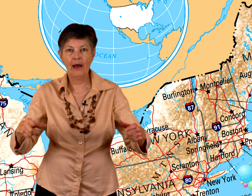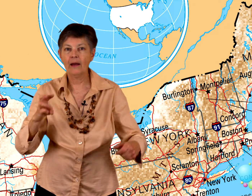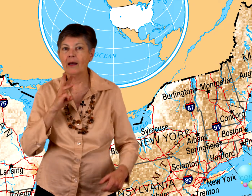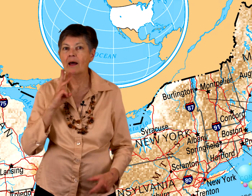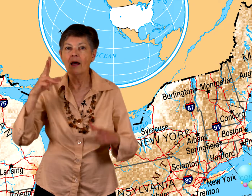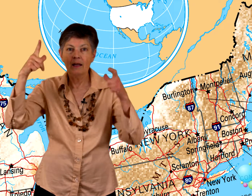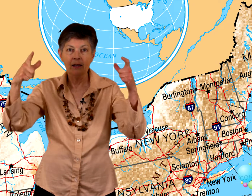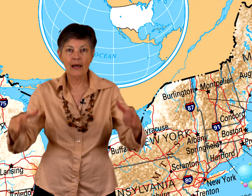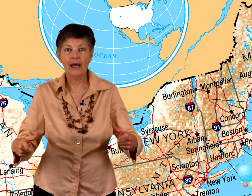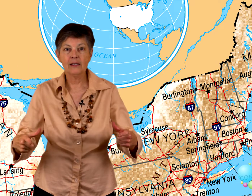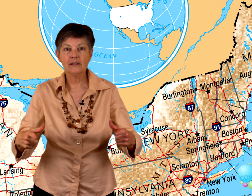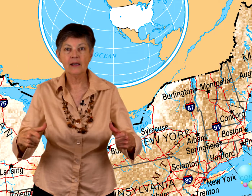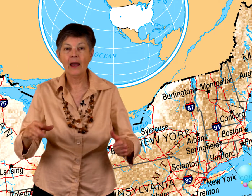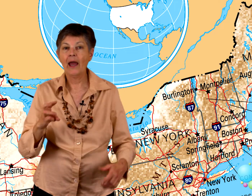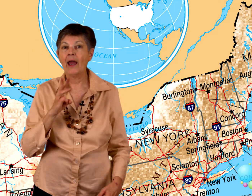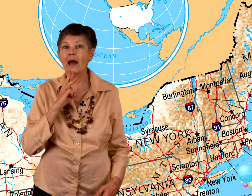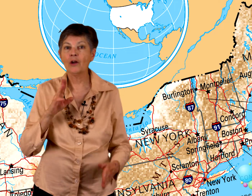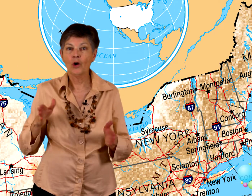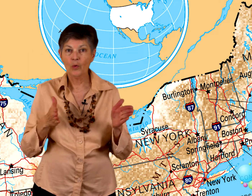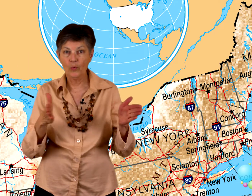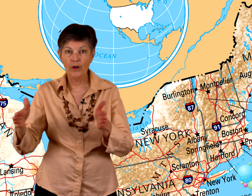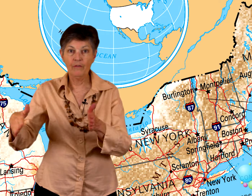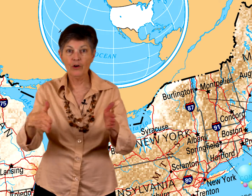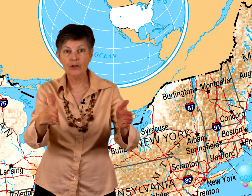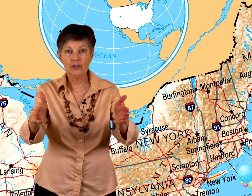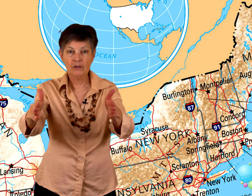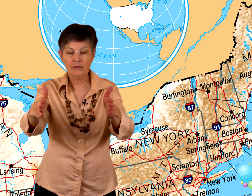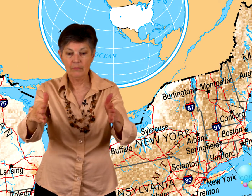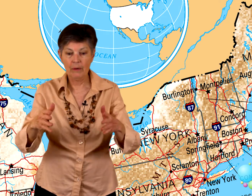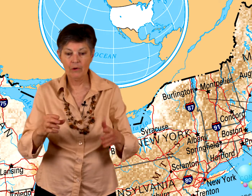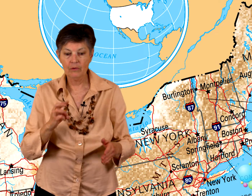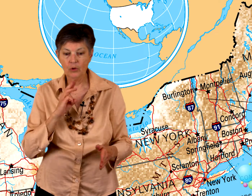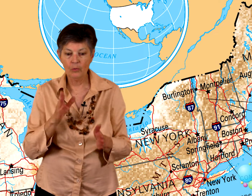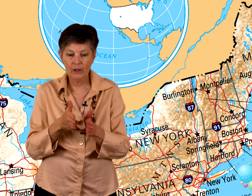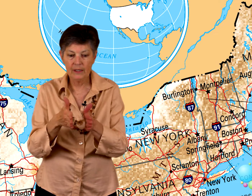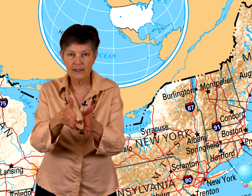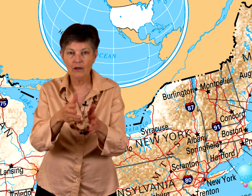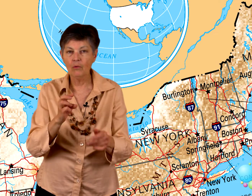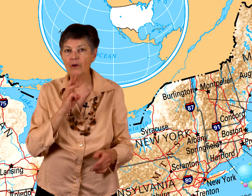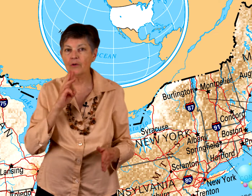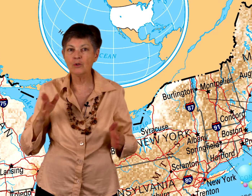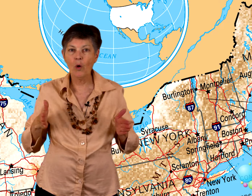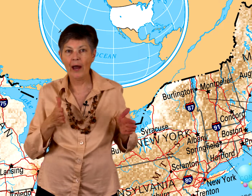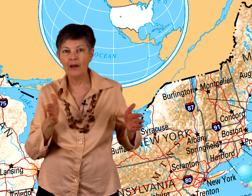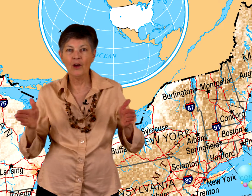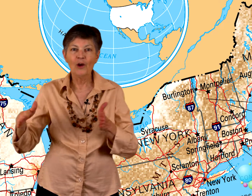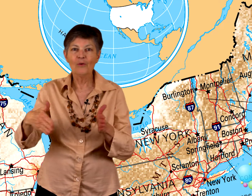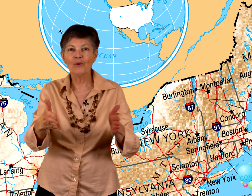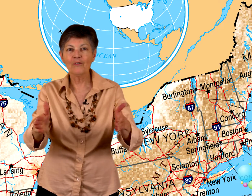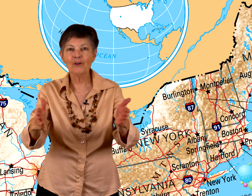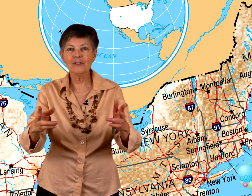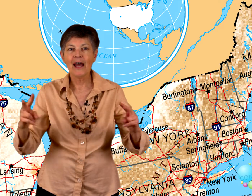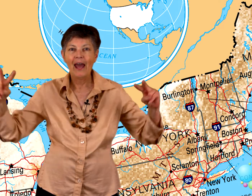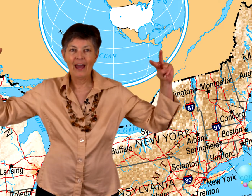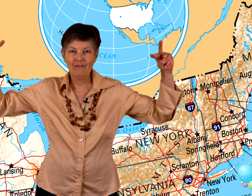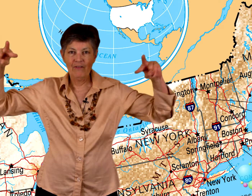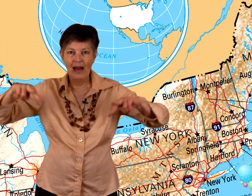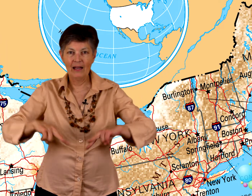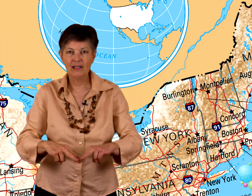that. Lakes and rivers. Remember? So a rill is little. River is wide. Rivers and valleys.